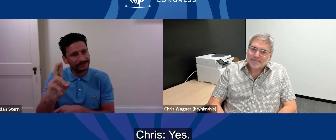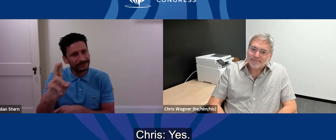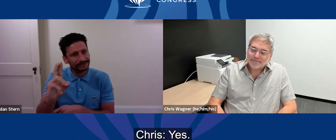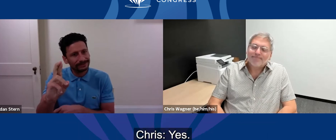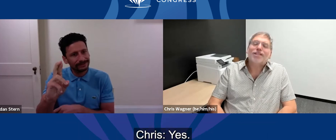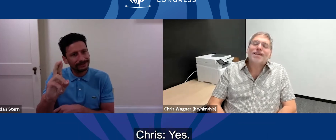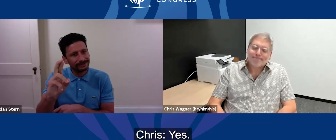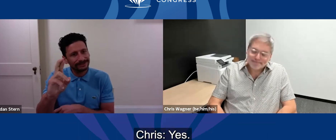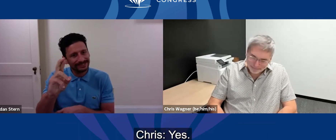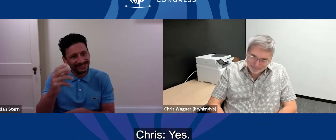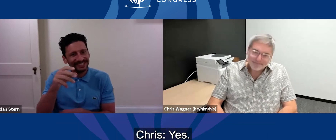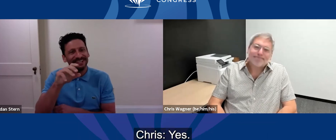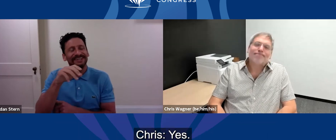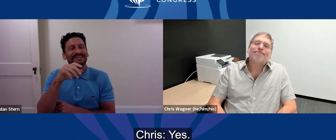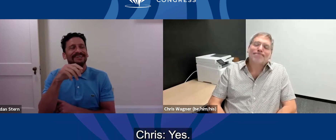Yes.